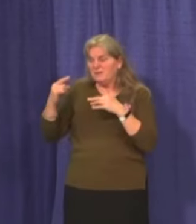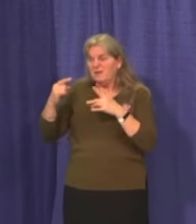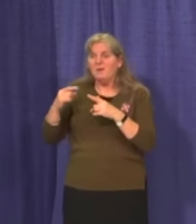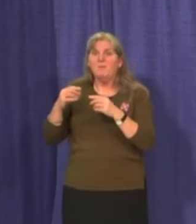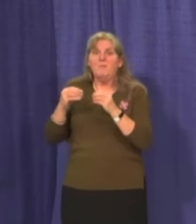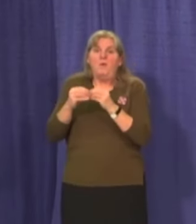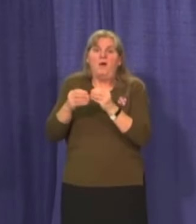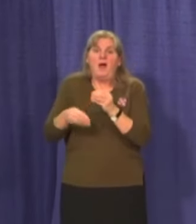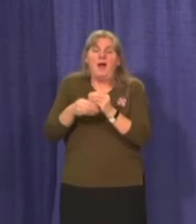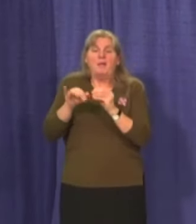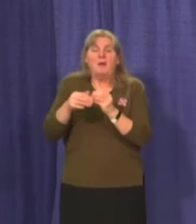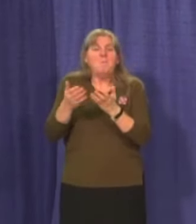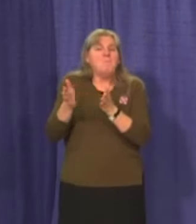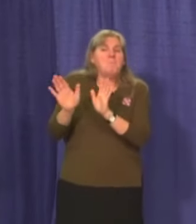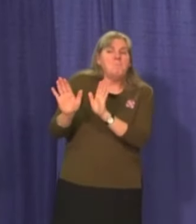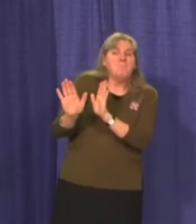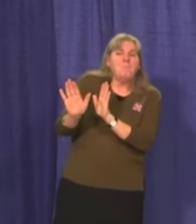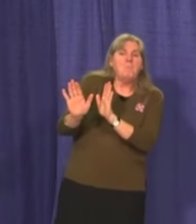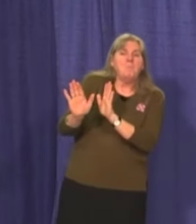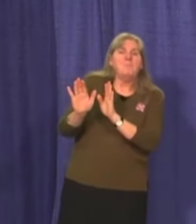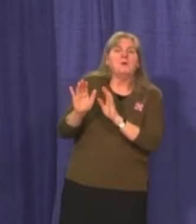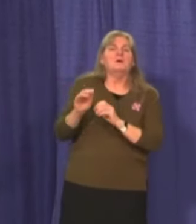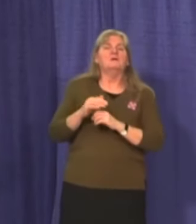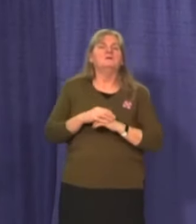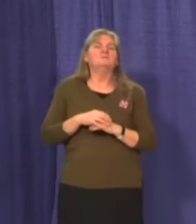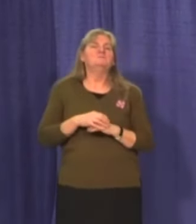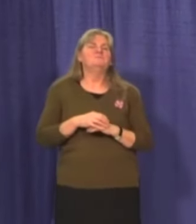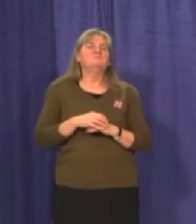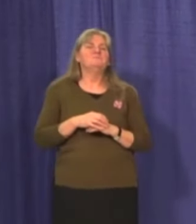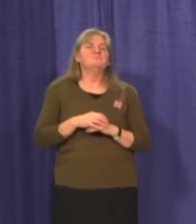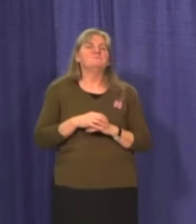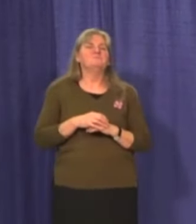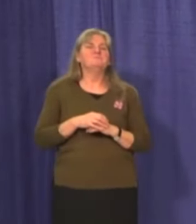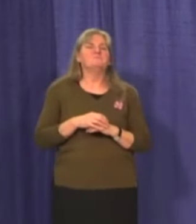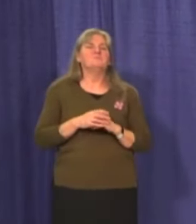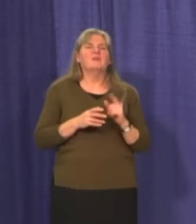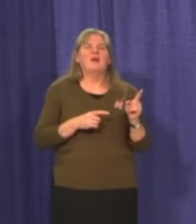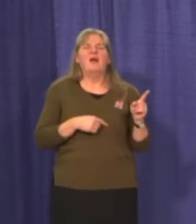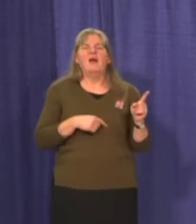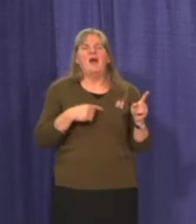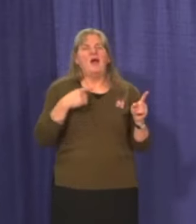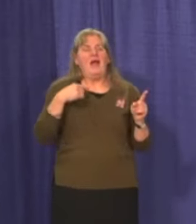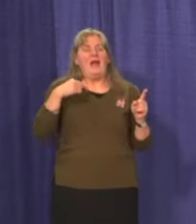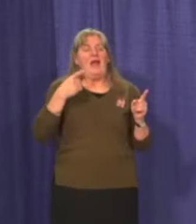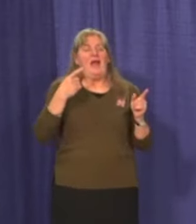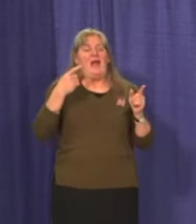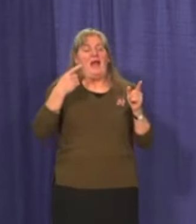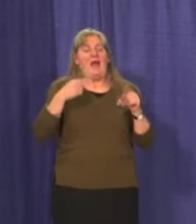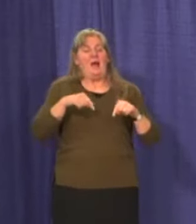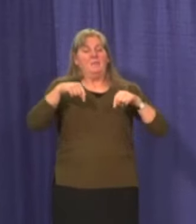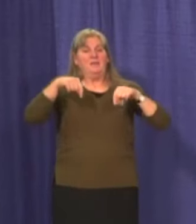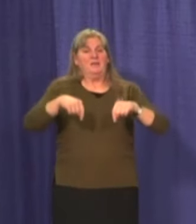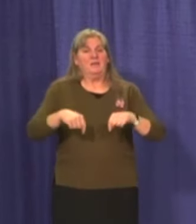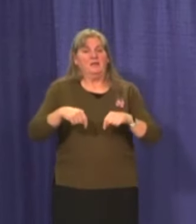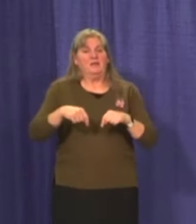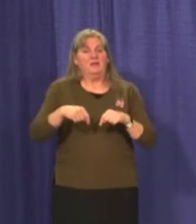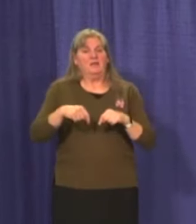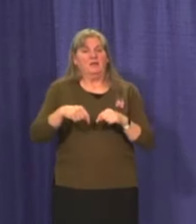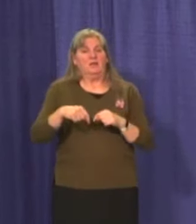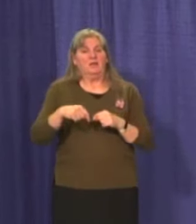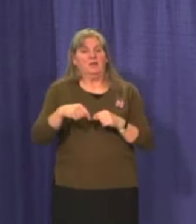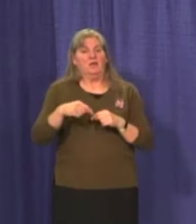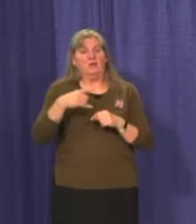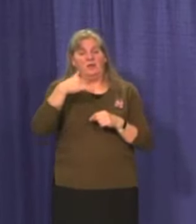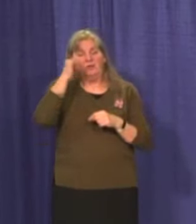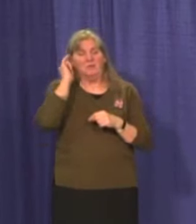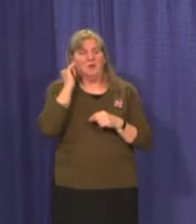So I, I would say, um, I feel that would be an unlikely to be, uh, a useful and practical additional measure.